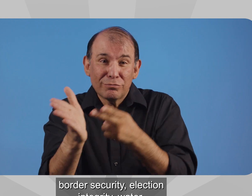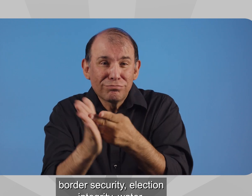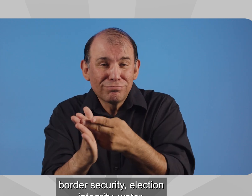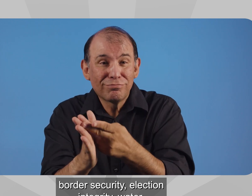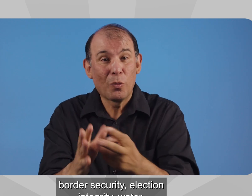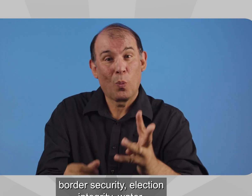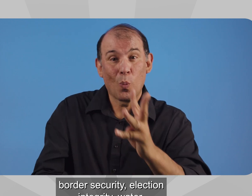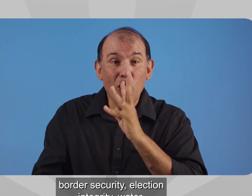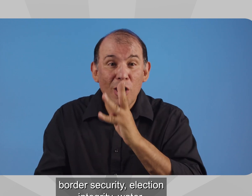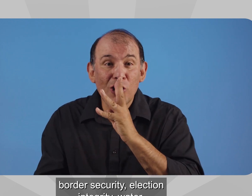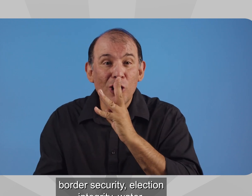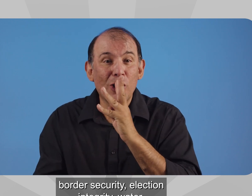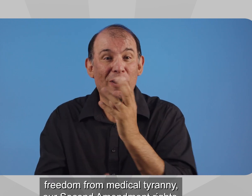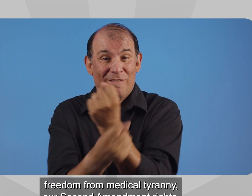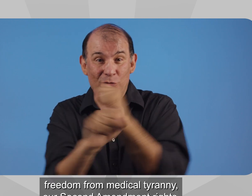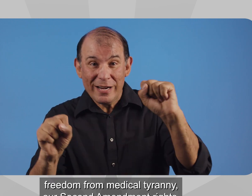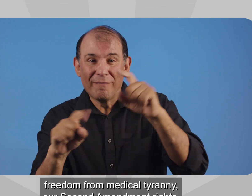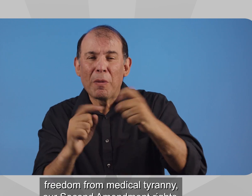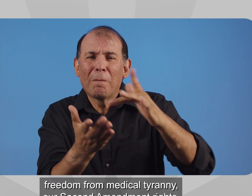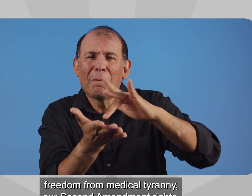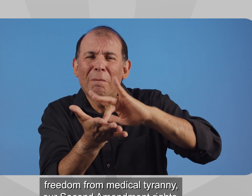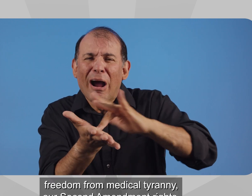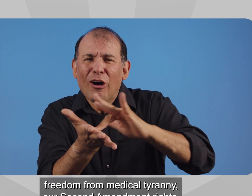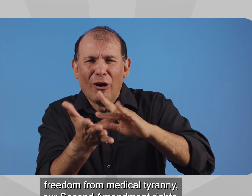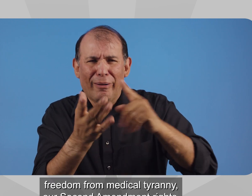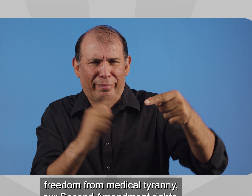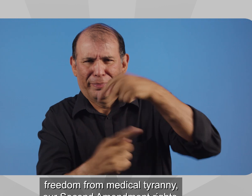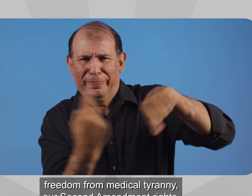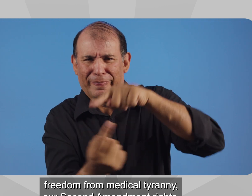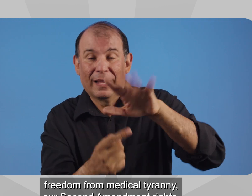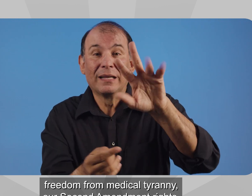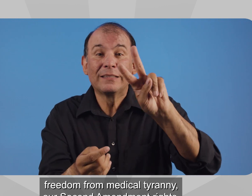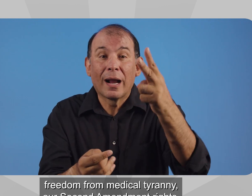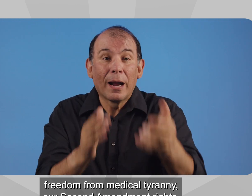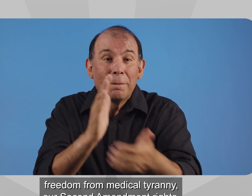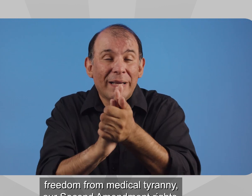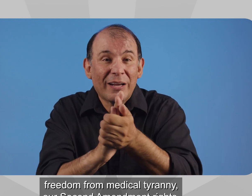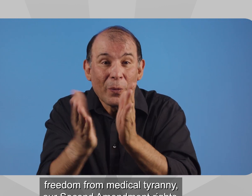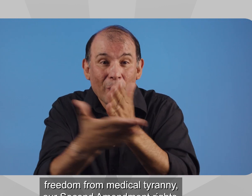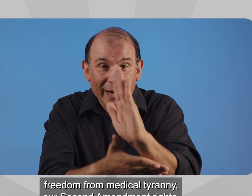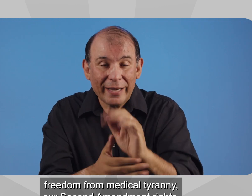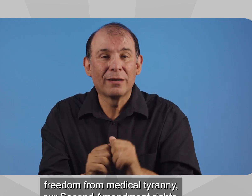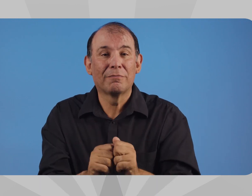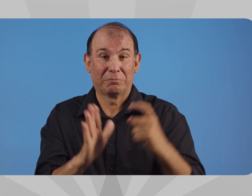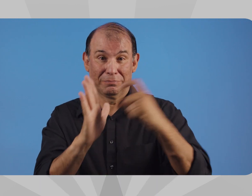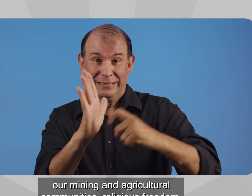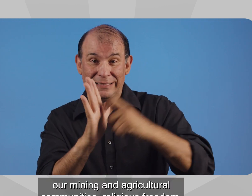integrity, water, freedom from medical tyranny, our Second Amendment rights,